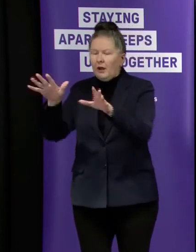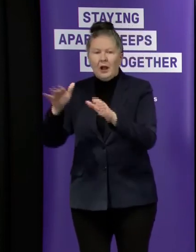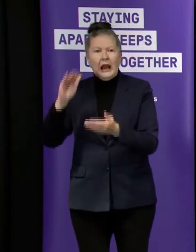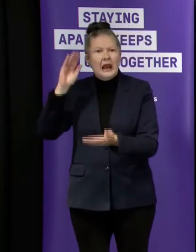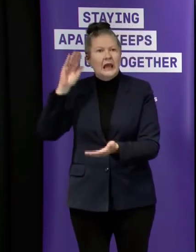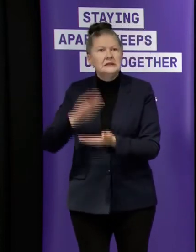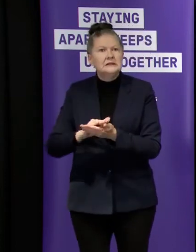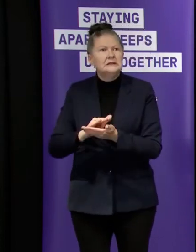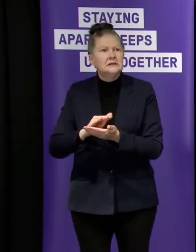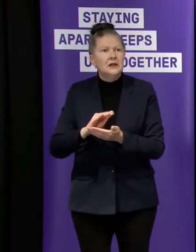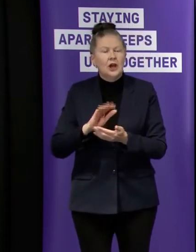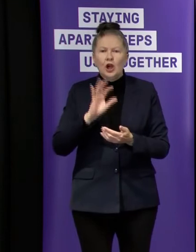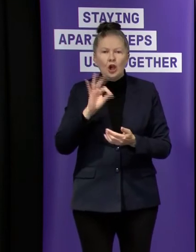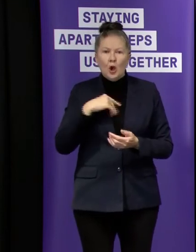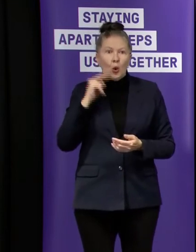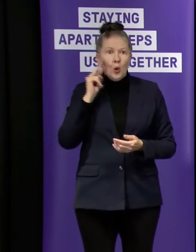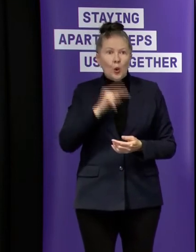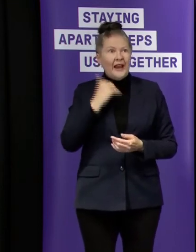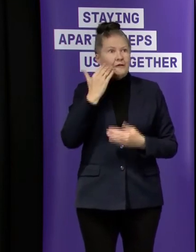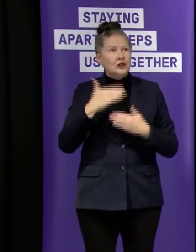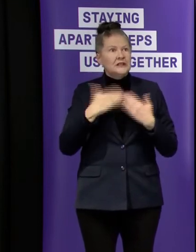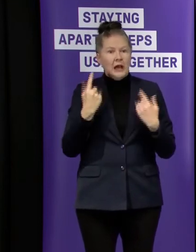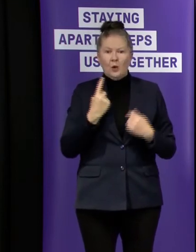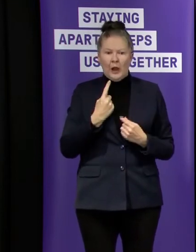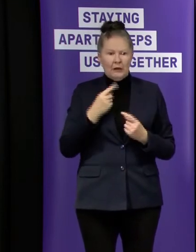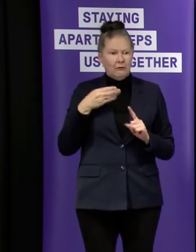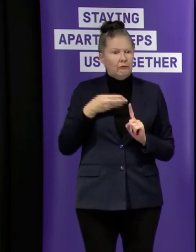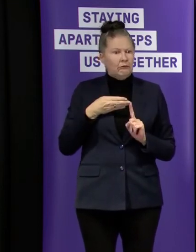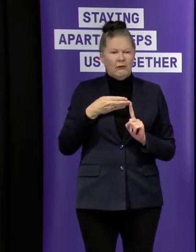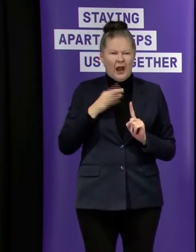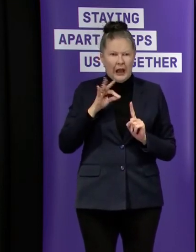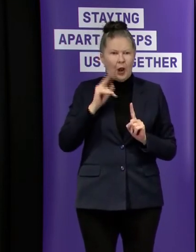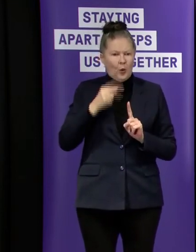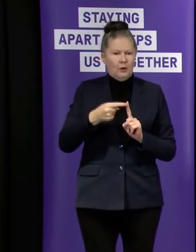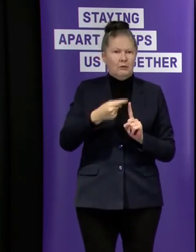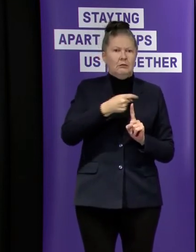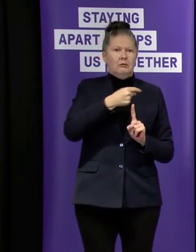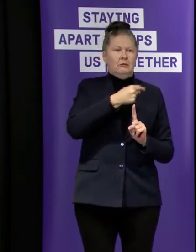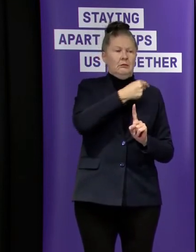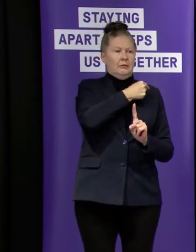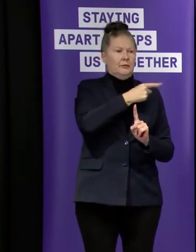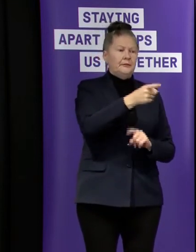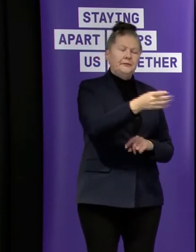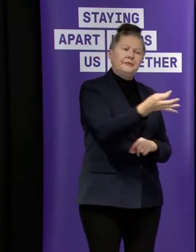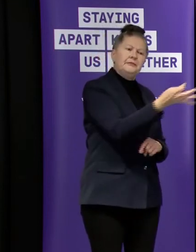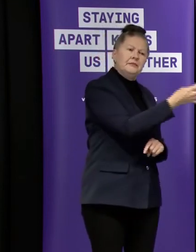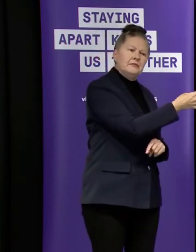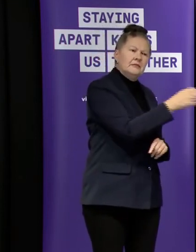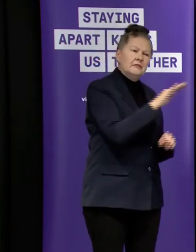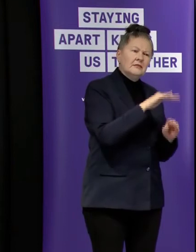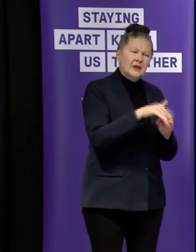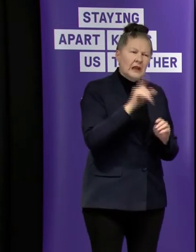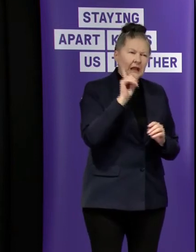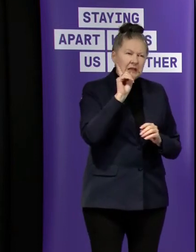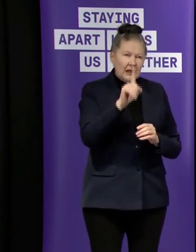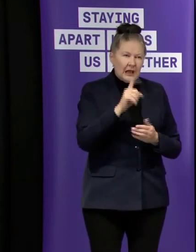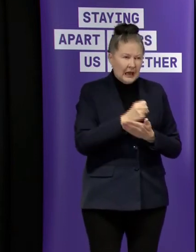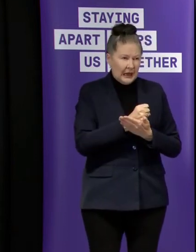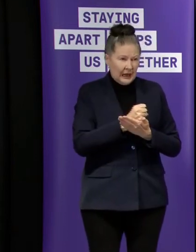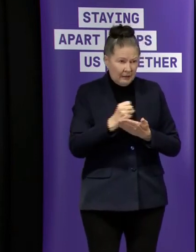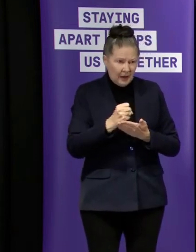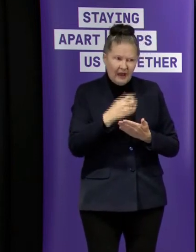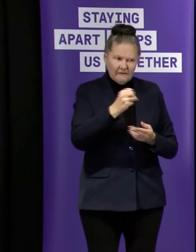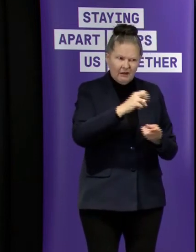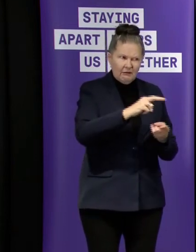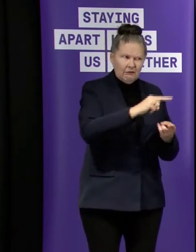don't sort of look at day by day figures they're looking at it um over a longer period of time we did see in yesterday's figures that health and aged care were still going